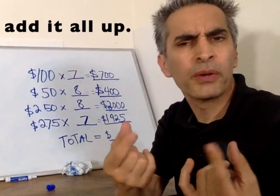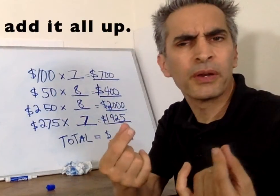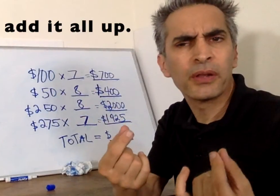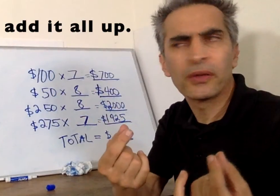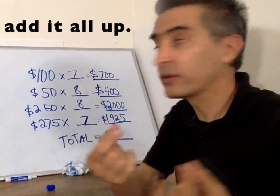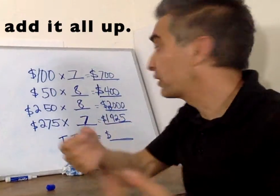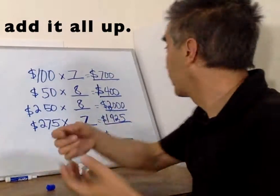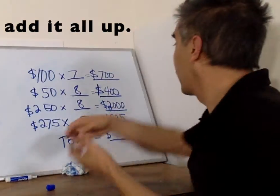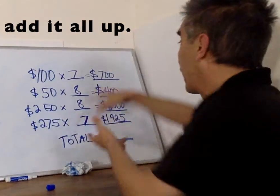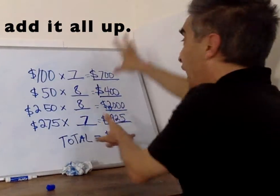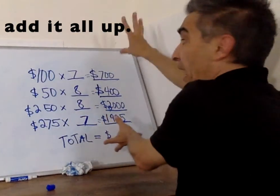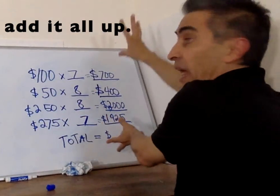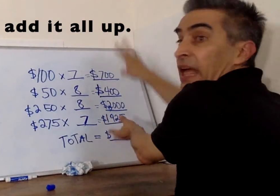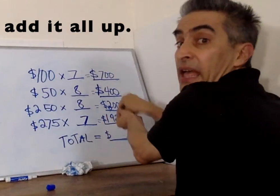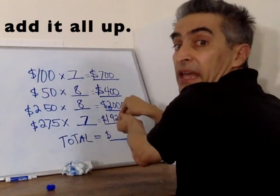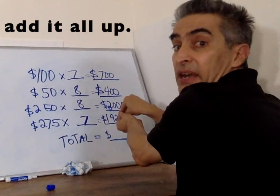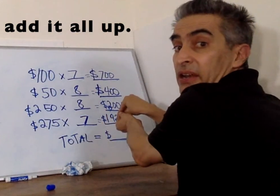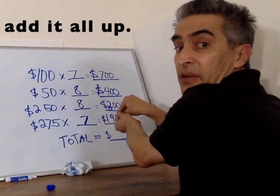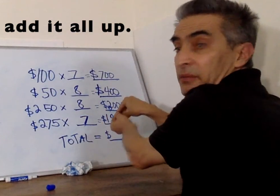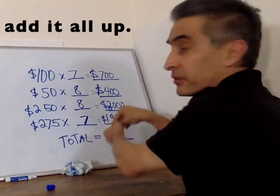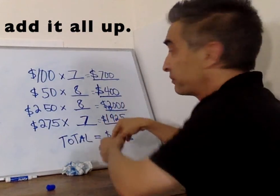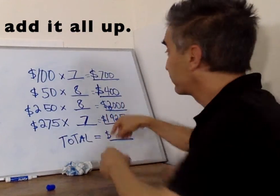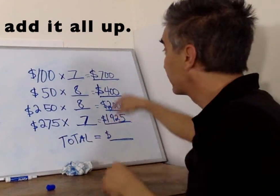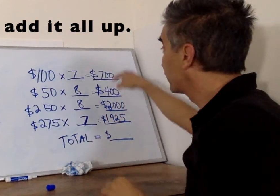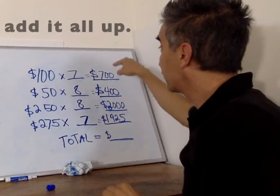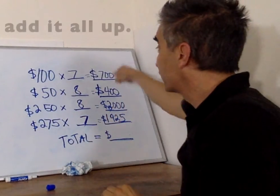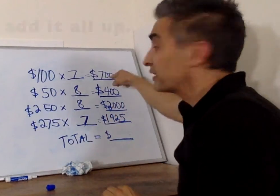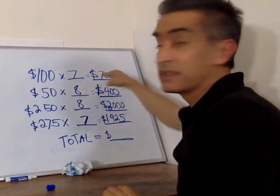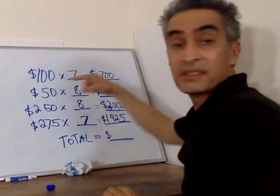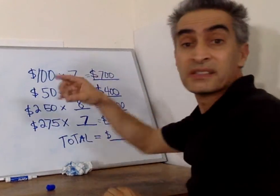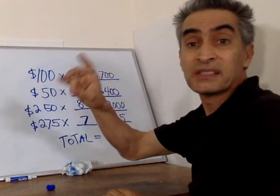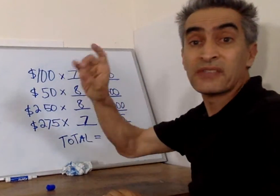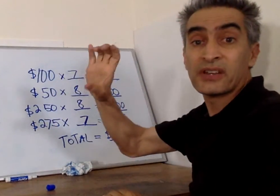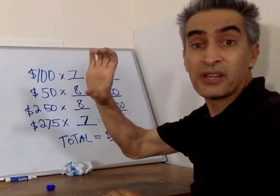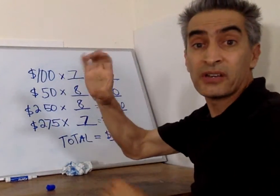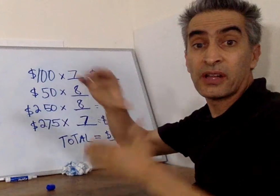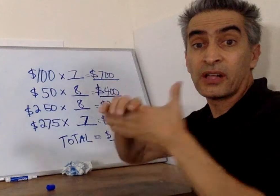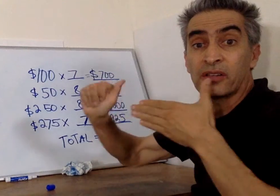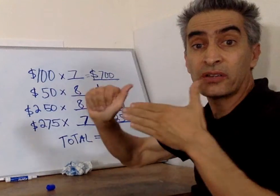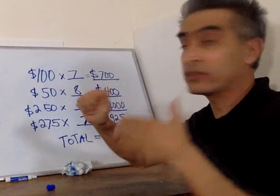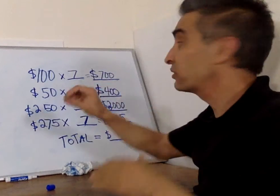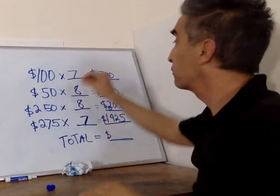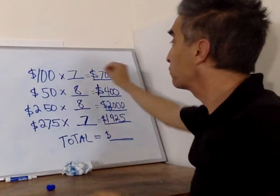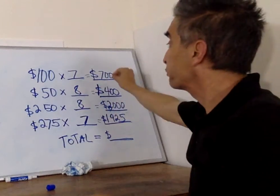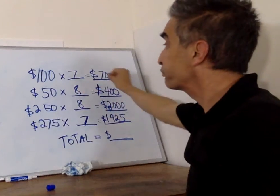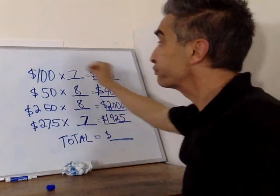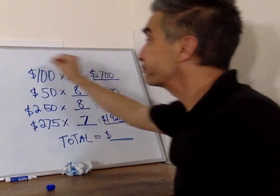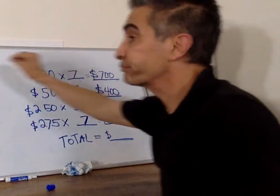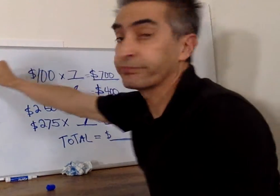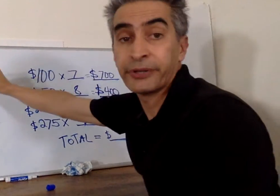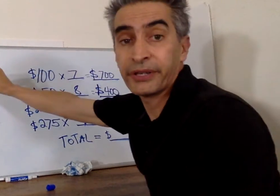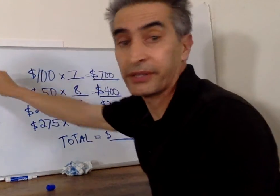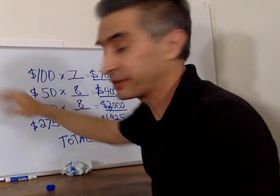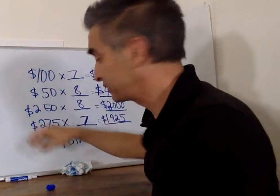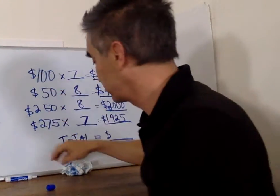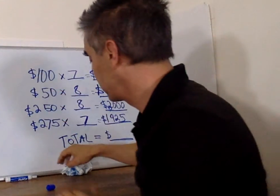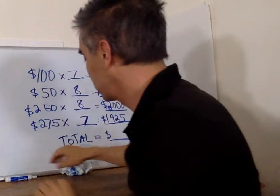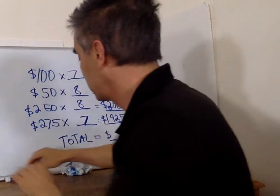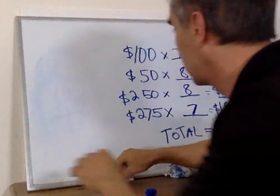now what do we do we add it all up this seven hundred dollars i'm going to put it right over